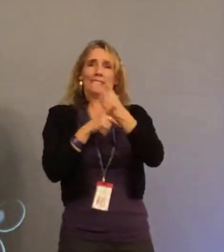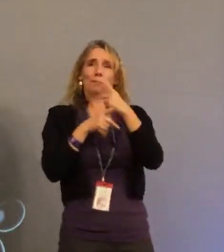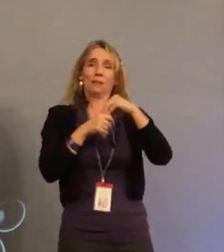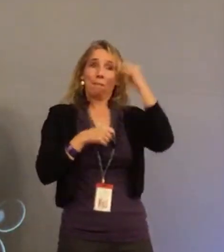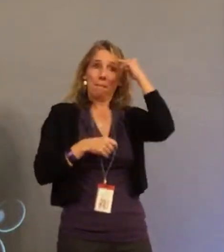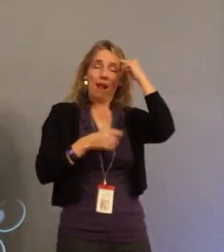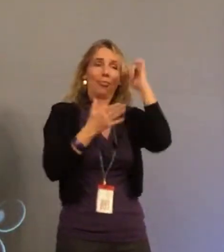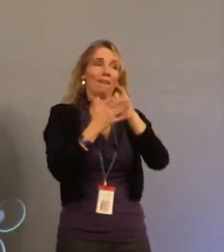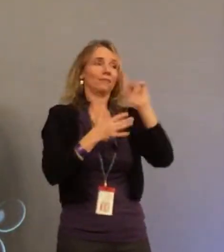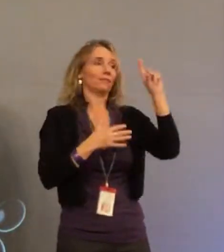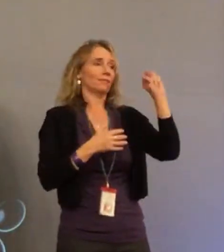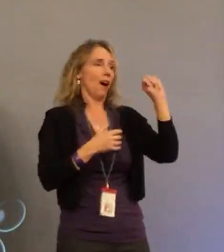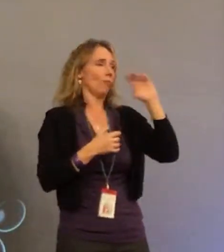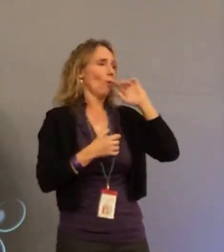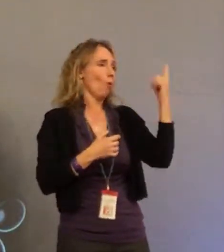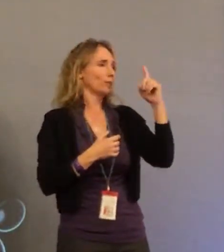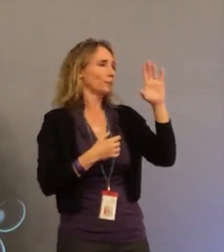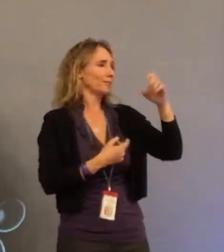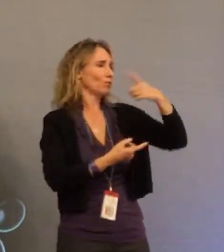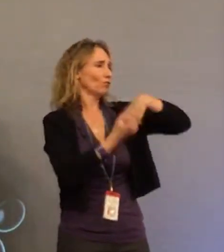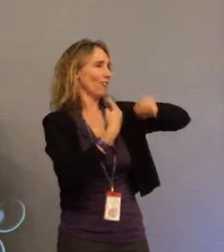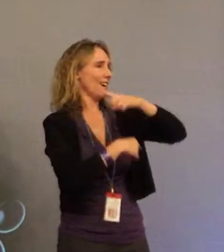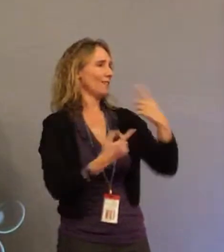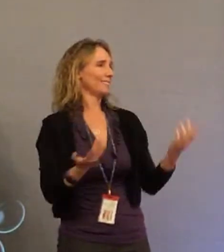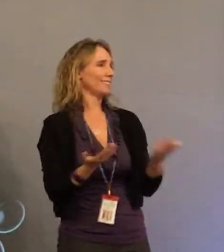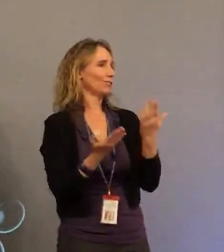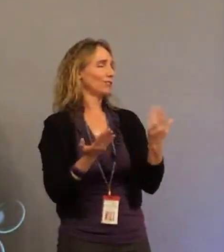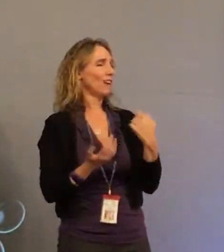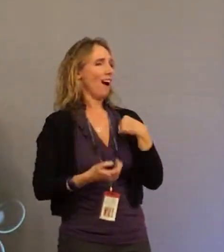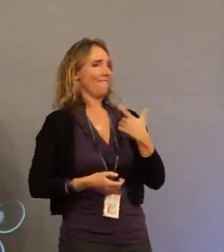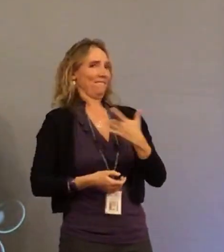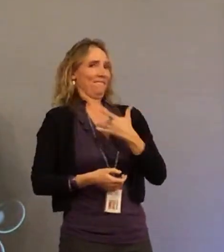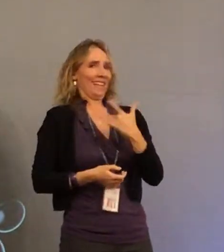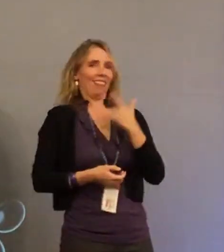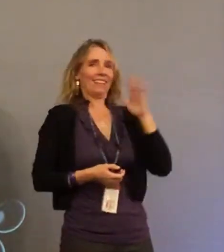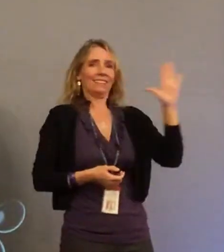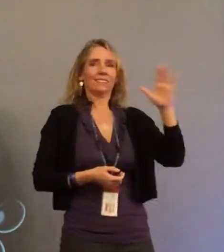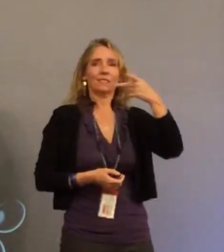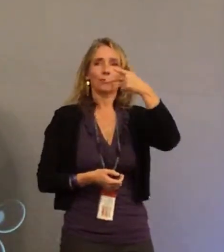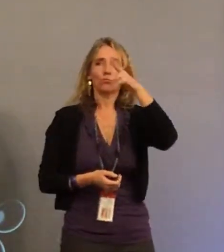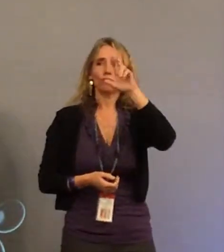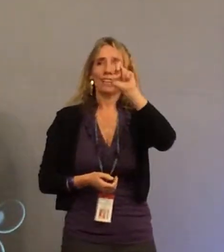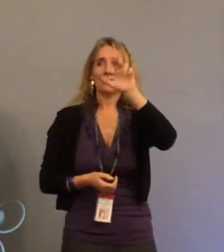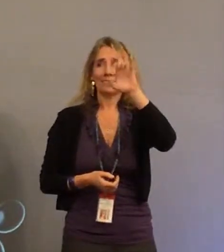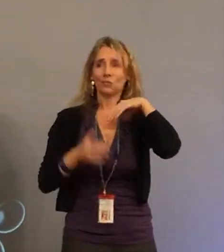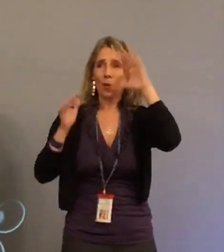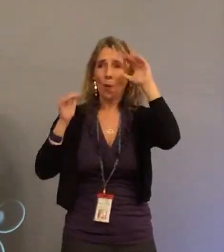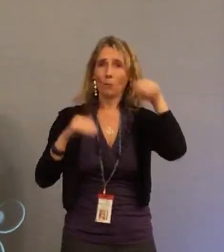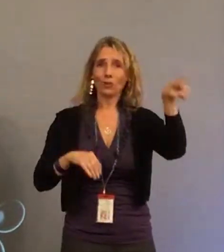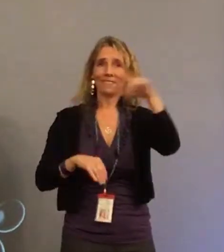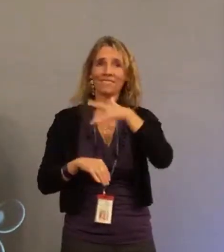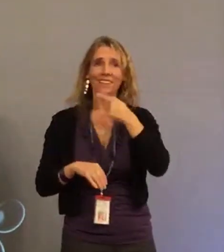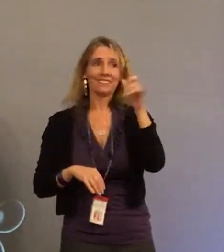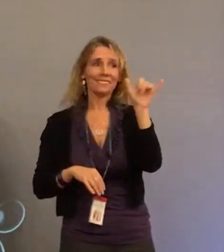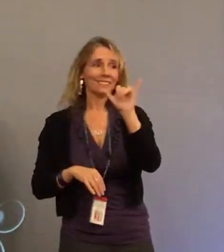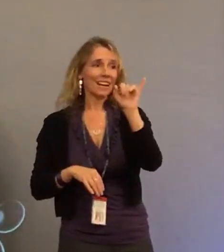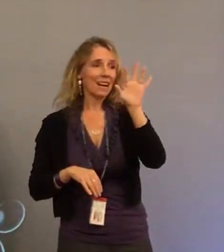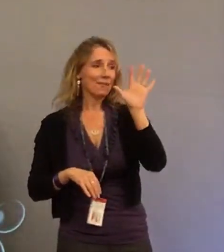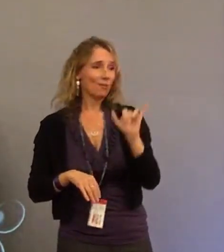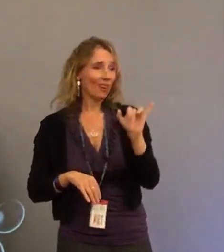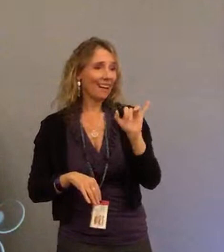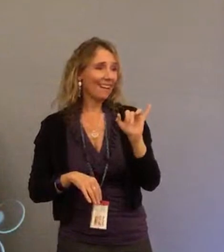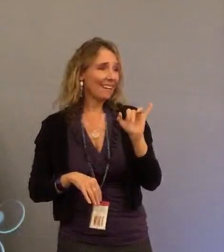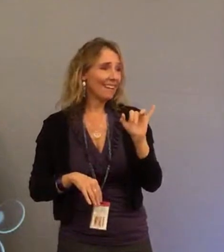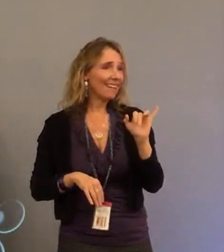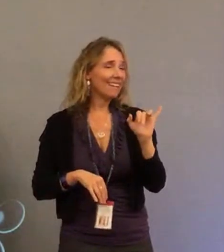things, he was there. One thing to bear in mind, he's still here. He will always be here. He personally feel his